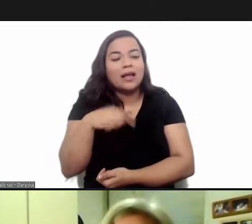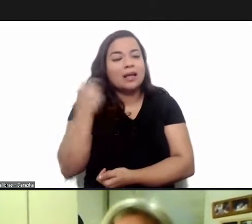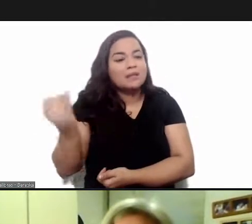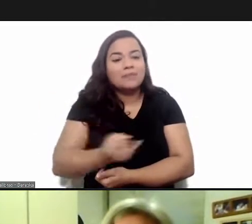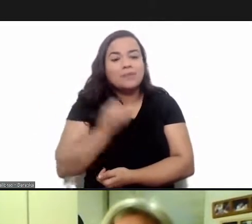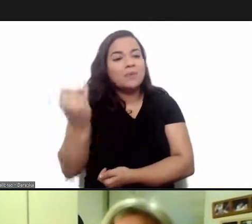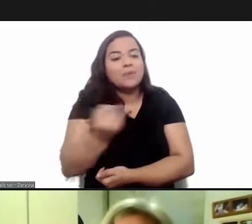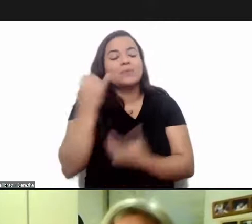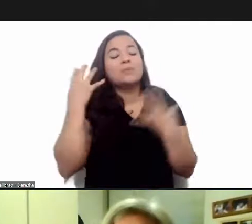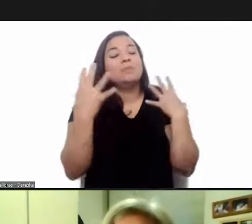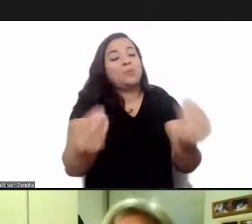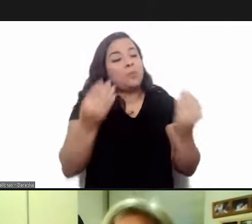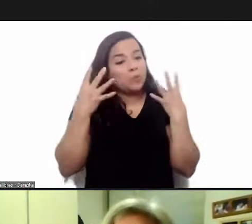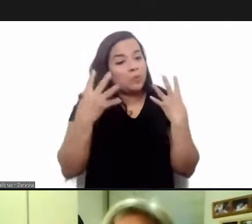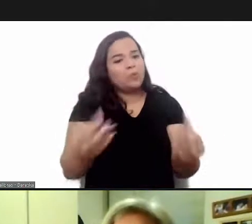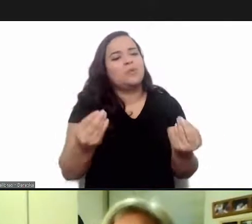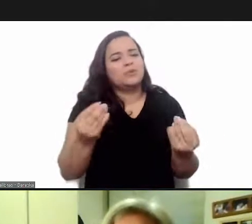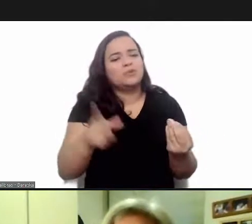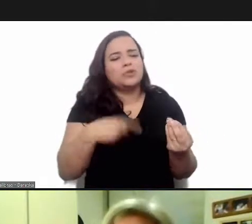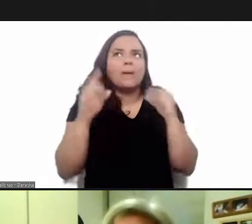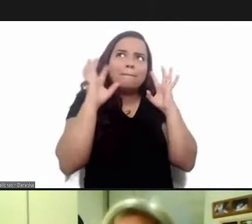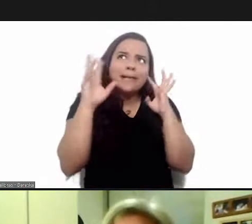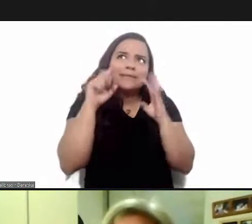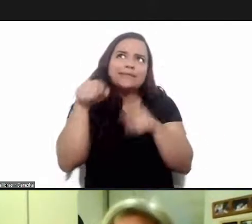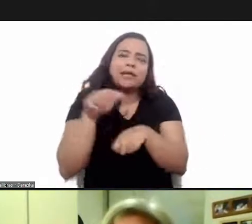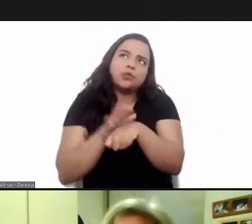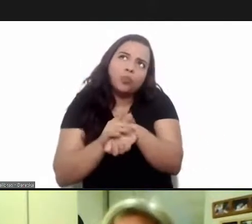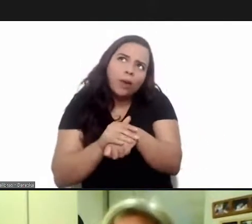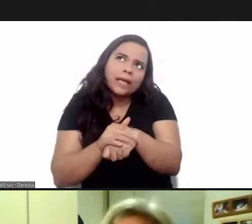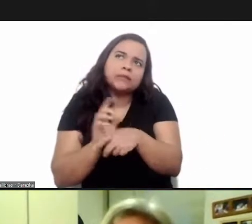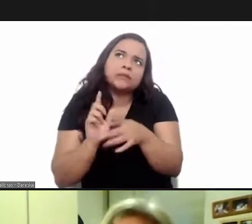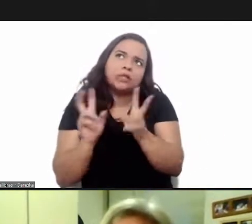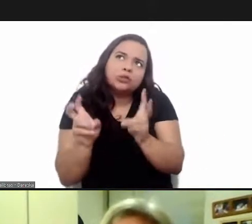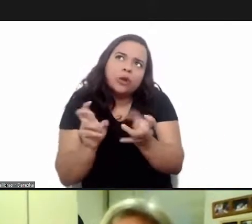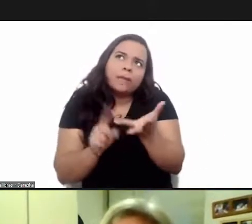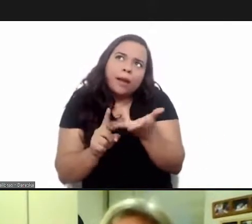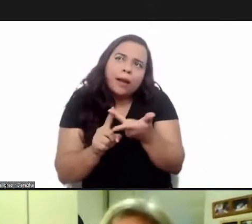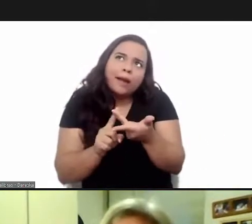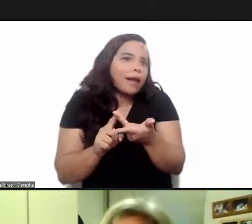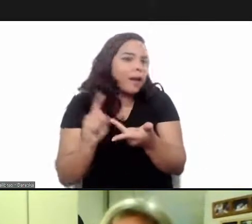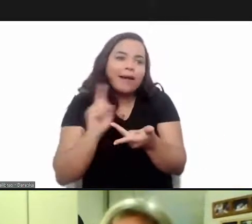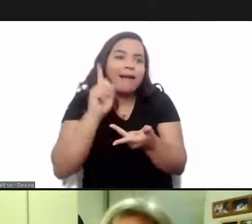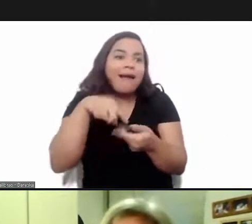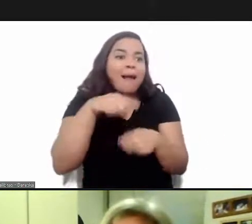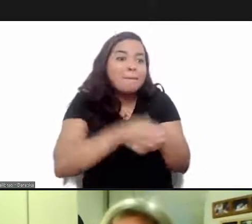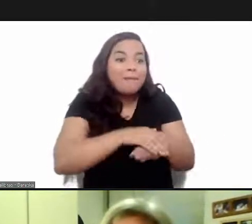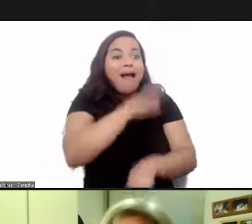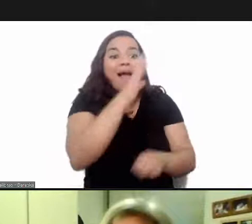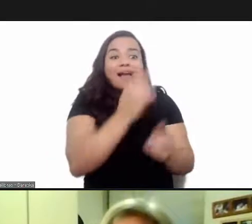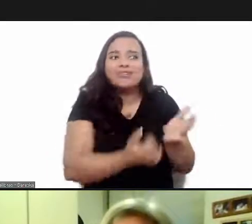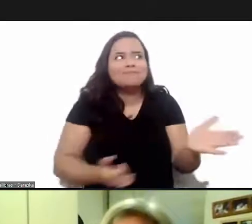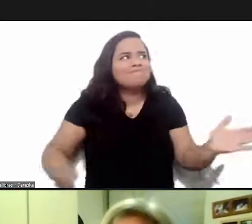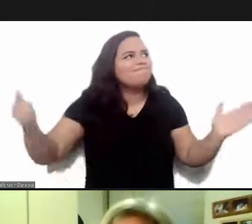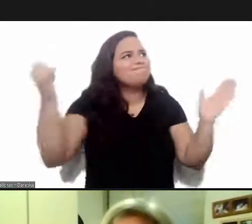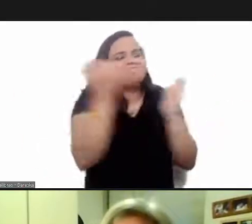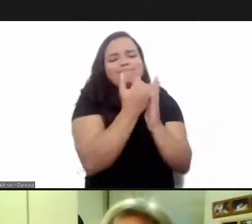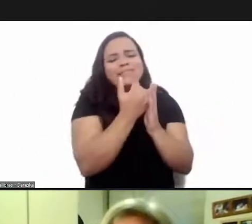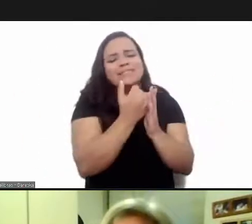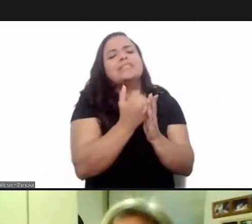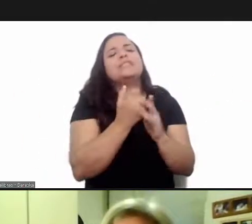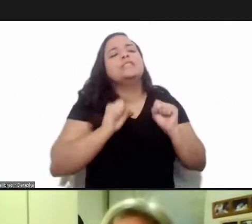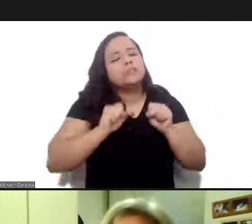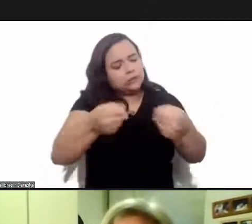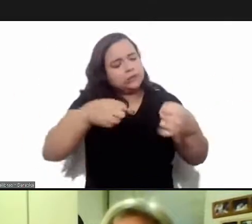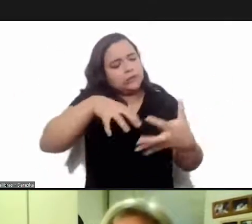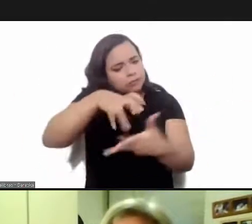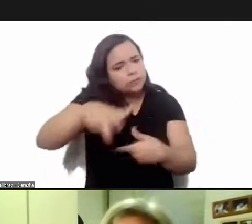thinking and the portrait that we can have of a disease at a given moment and it requires this global effort which